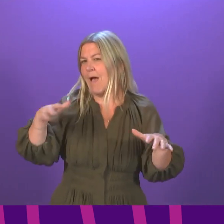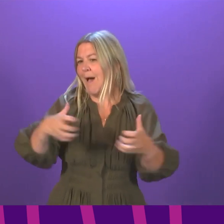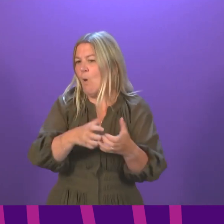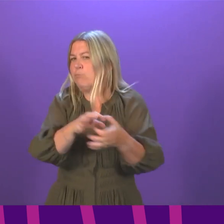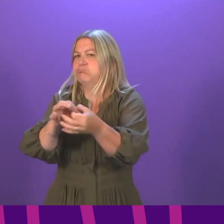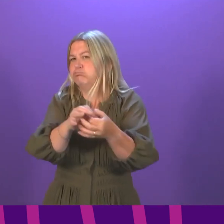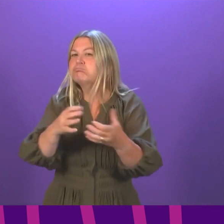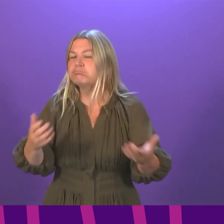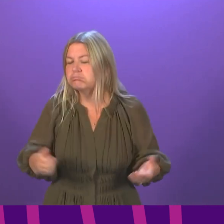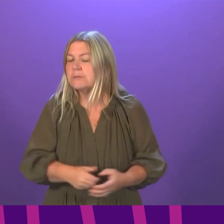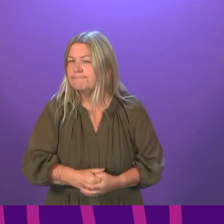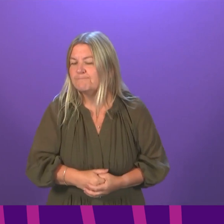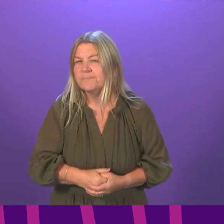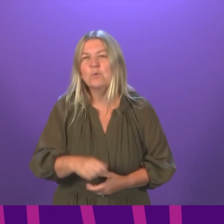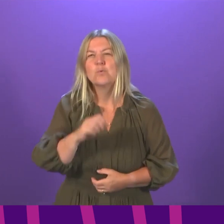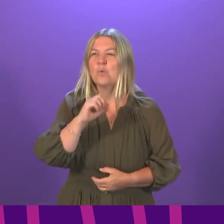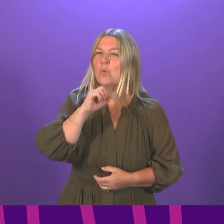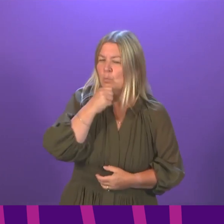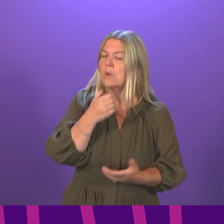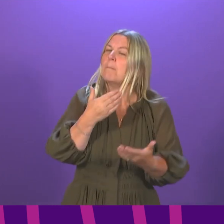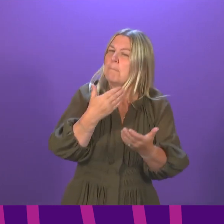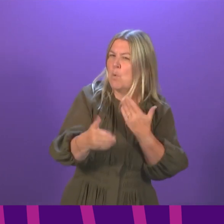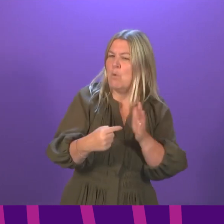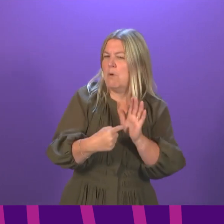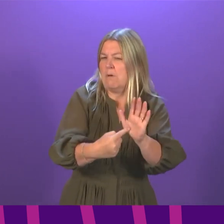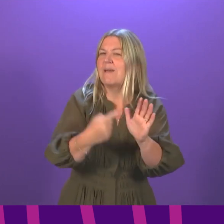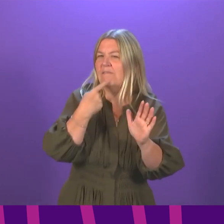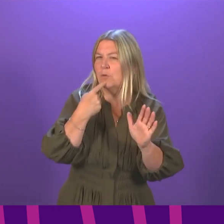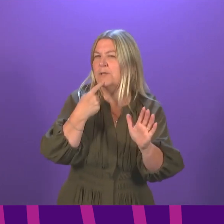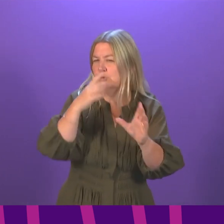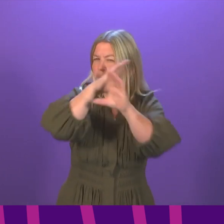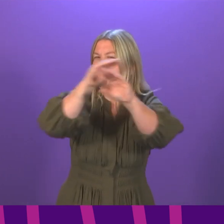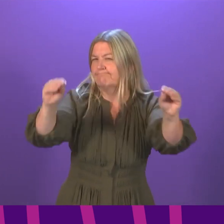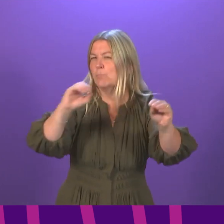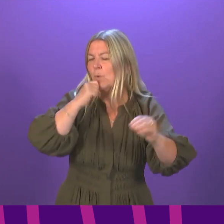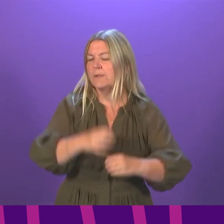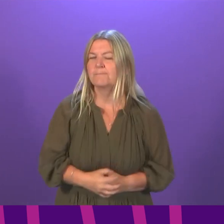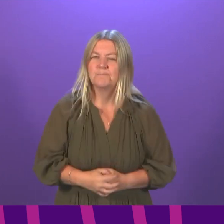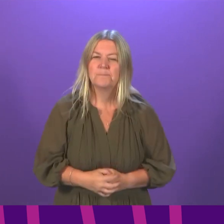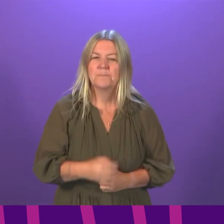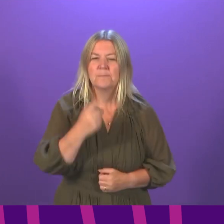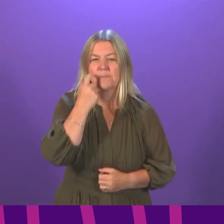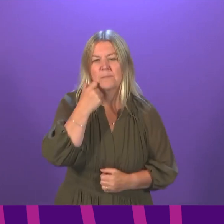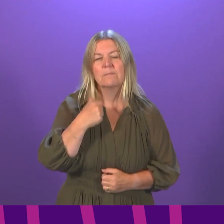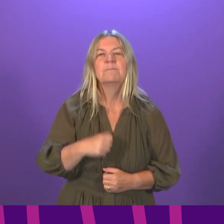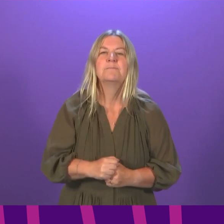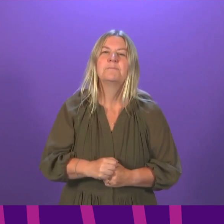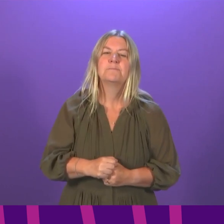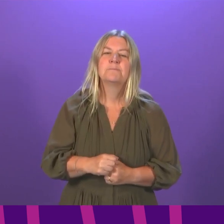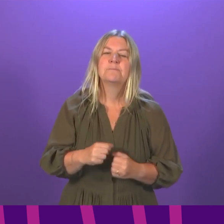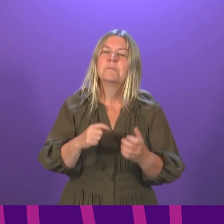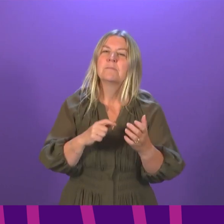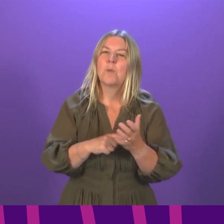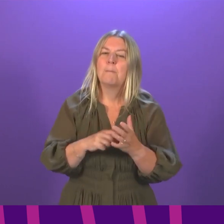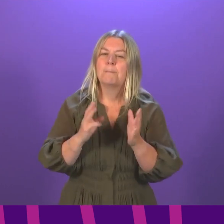will set out more of our considerations about that shortly. John Mason, to be followed by Beatrice Wishart.